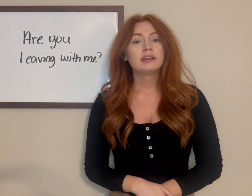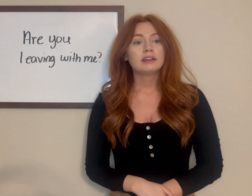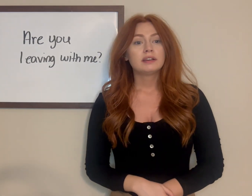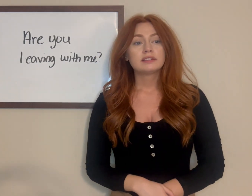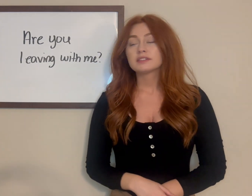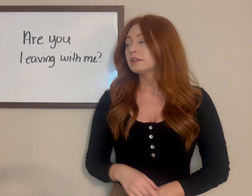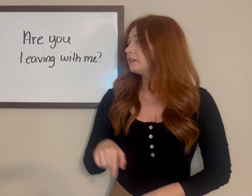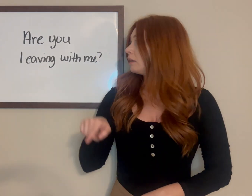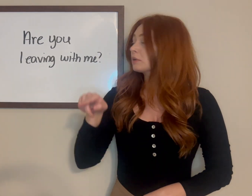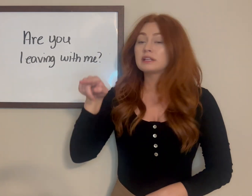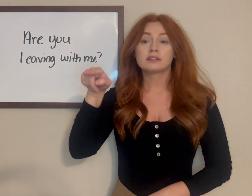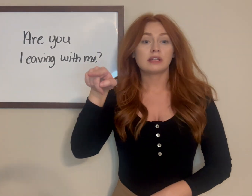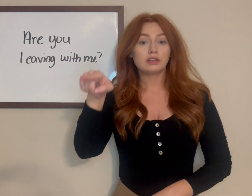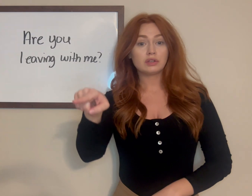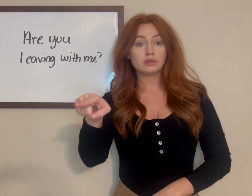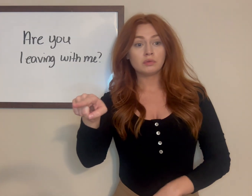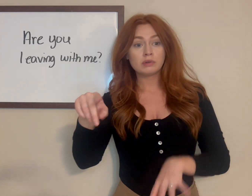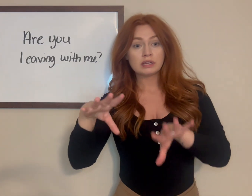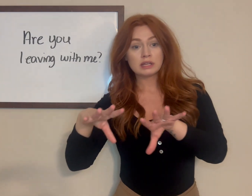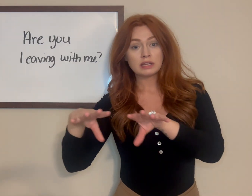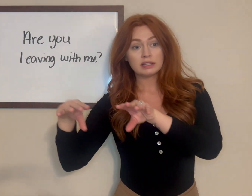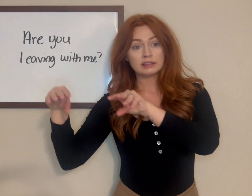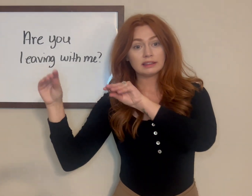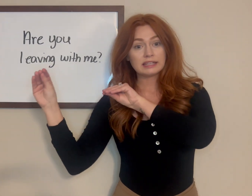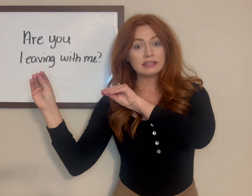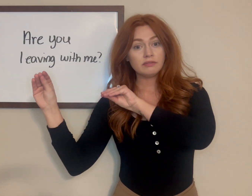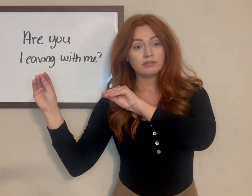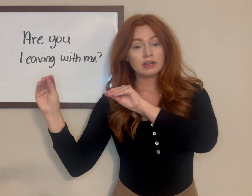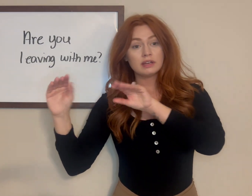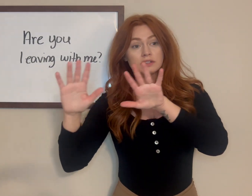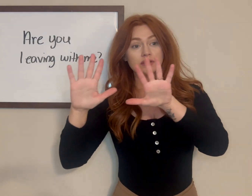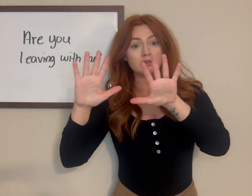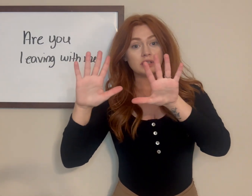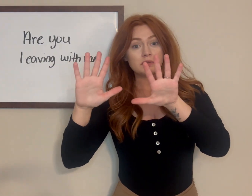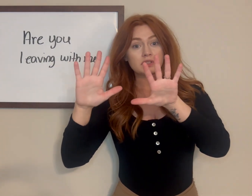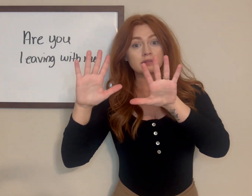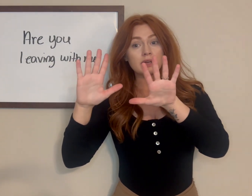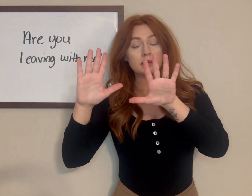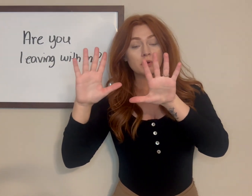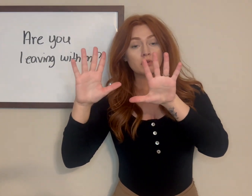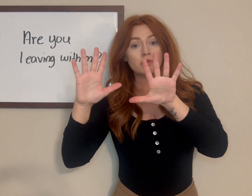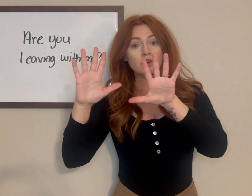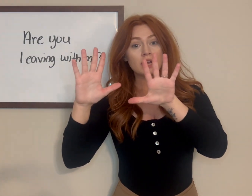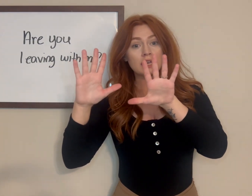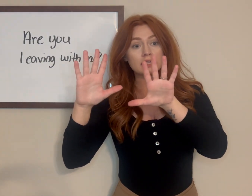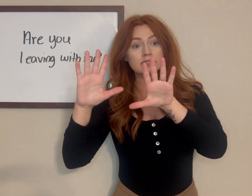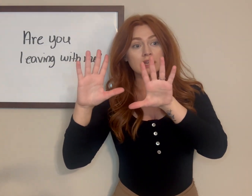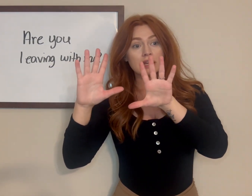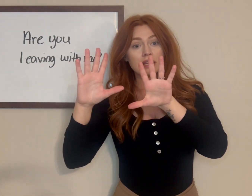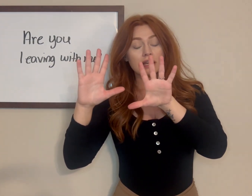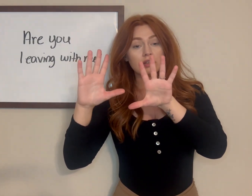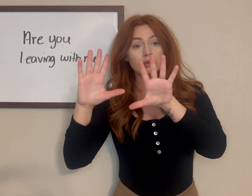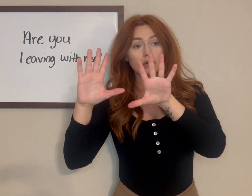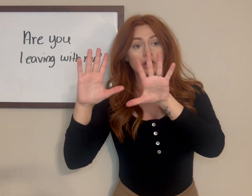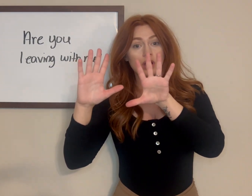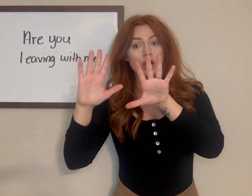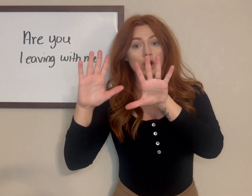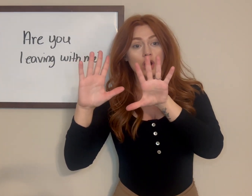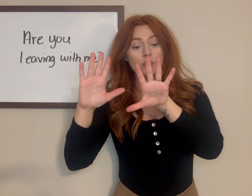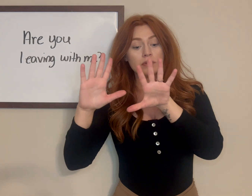To slow that down, we're gonna say you leave. So leave is gonna take both of your hands in your open